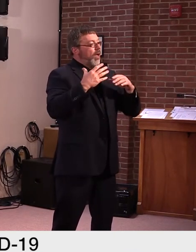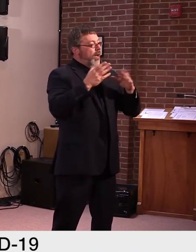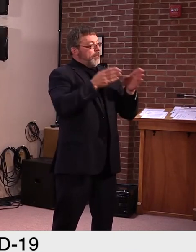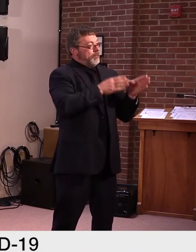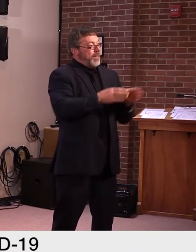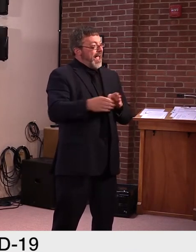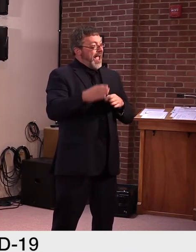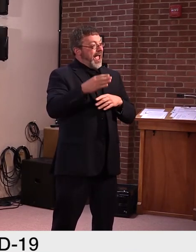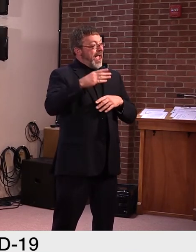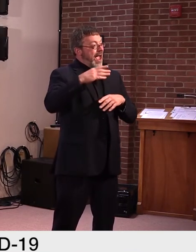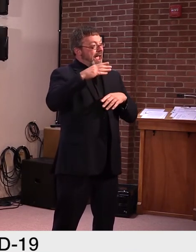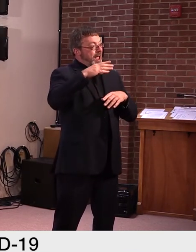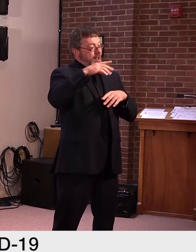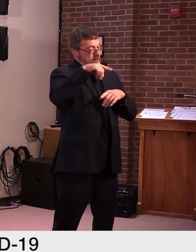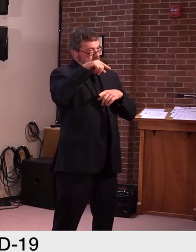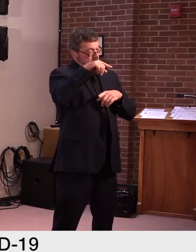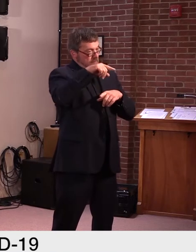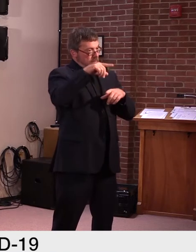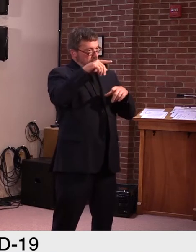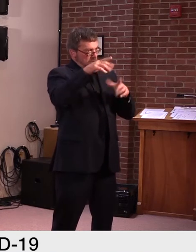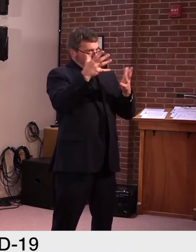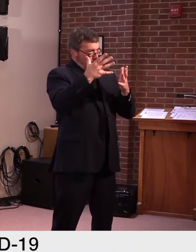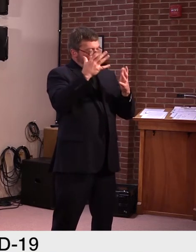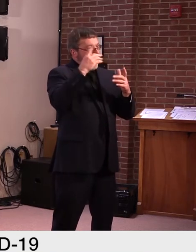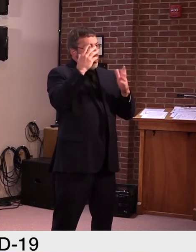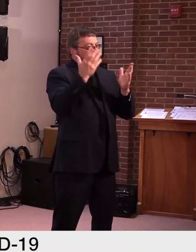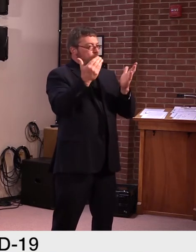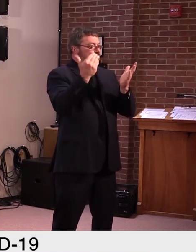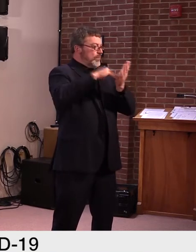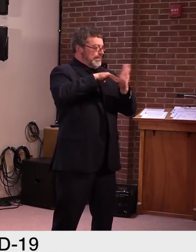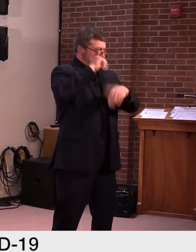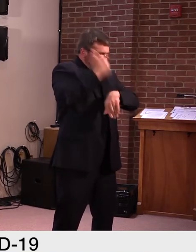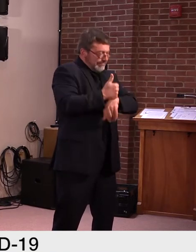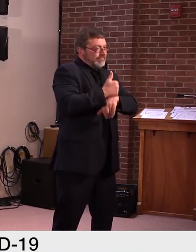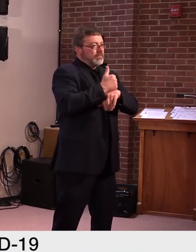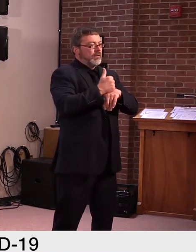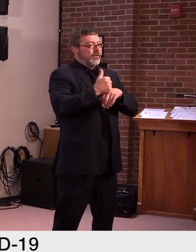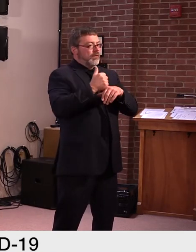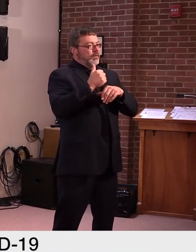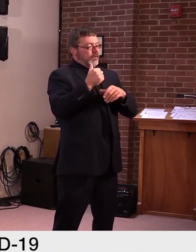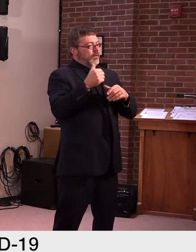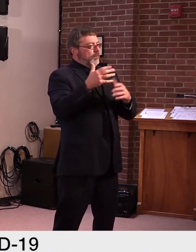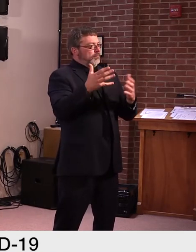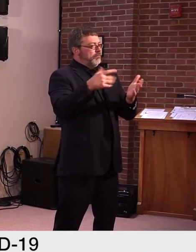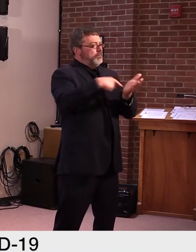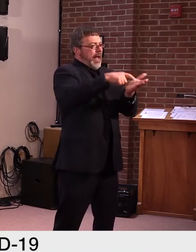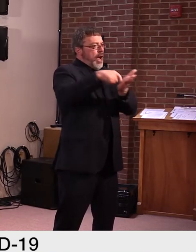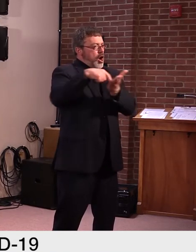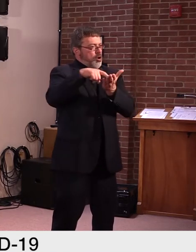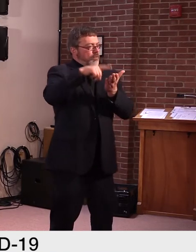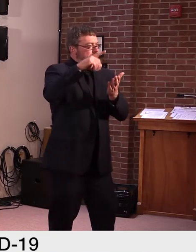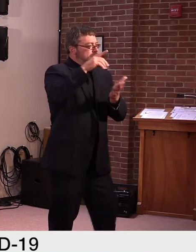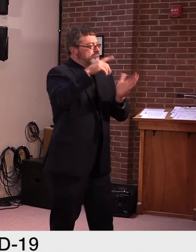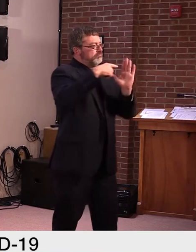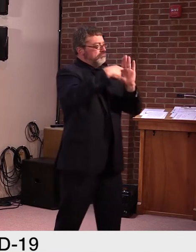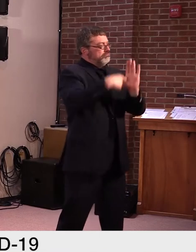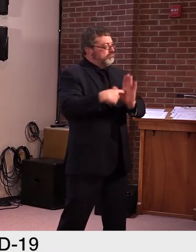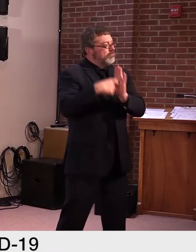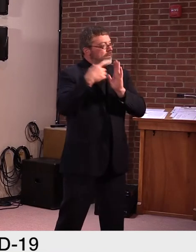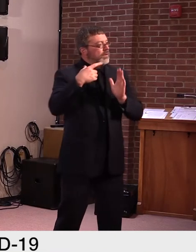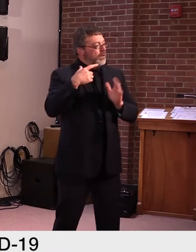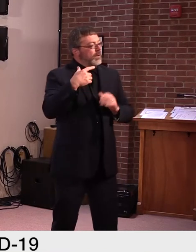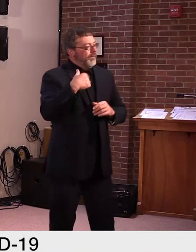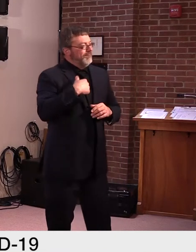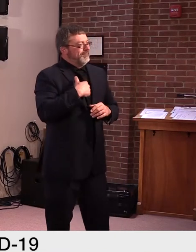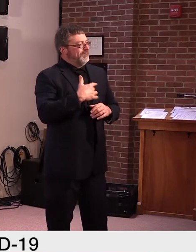-payer model and the operational aspects of the all-payer model. I've met the governor. I've mentioned to the governor that we,